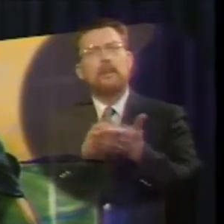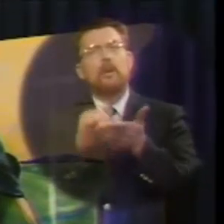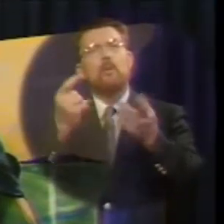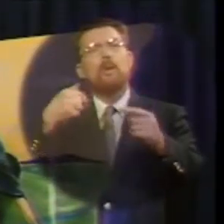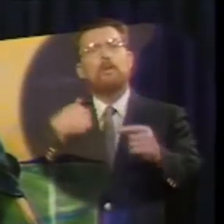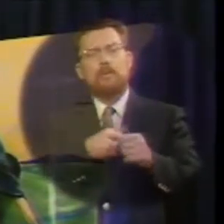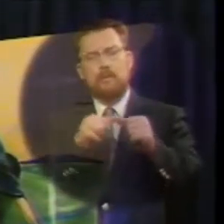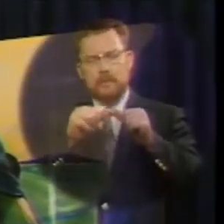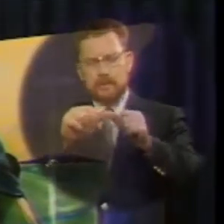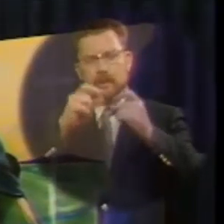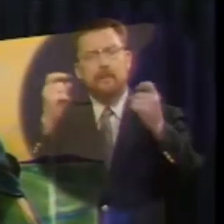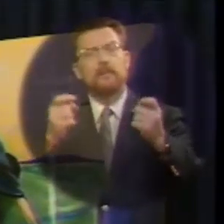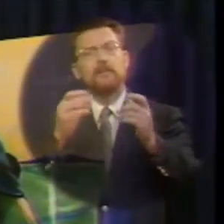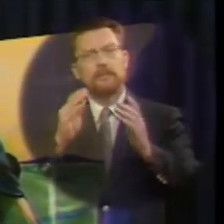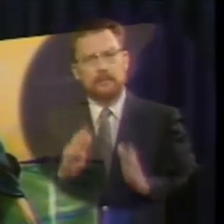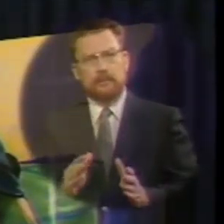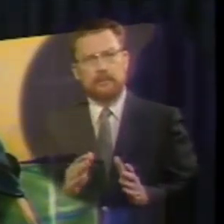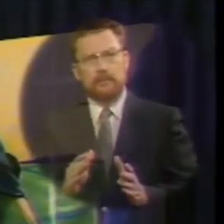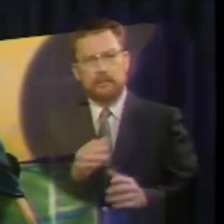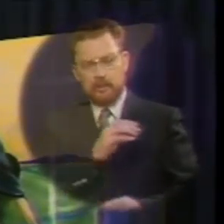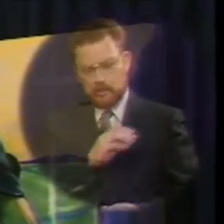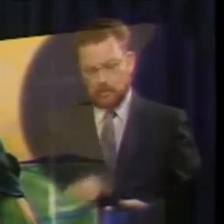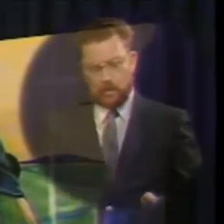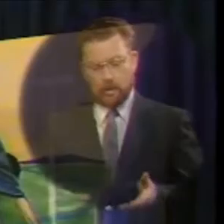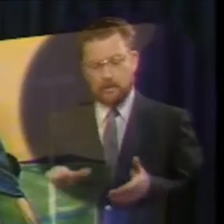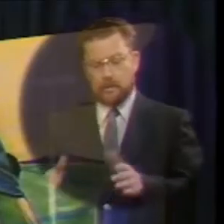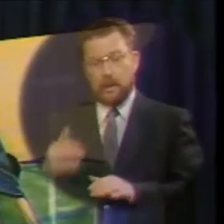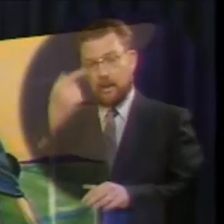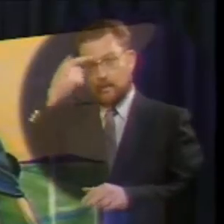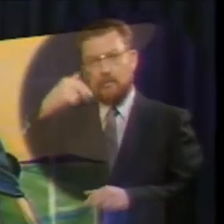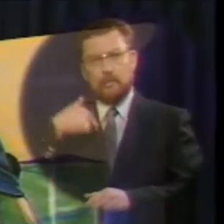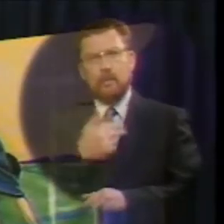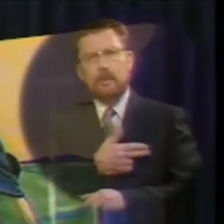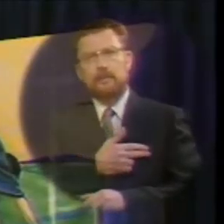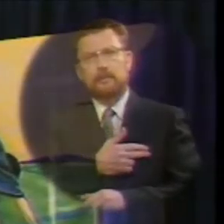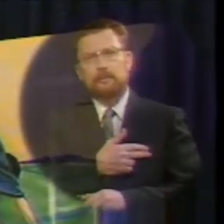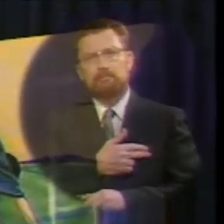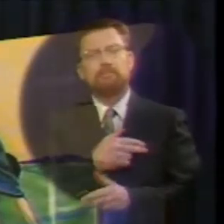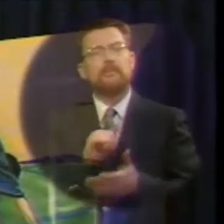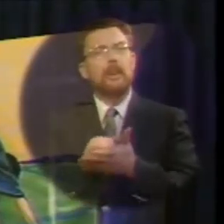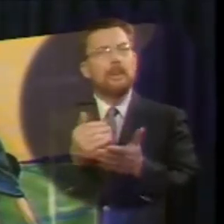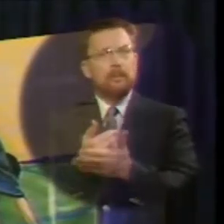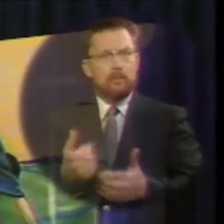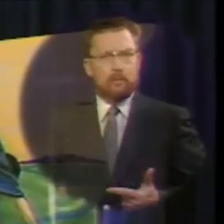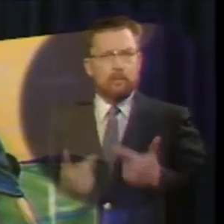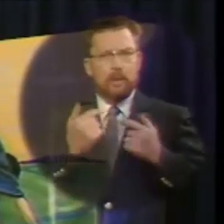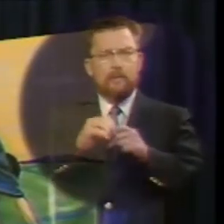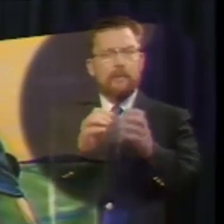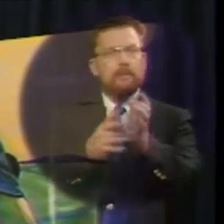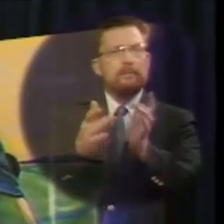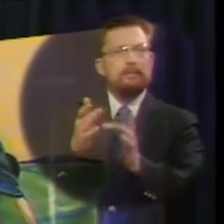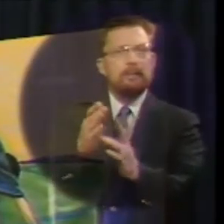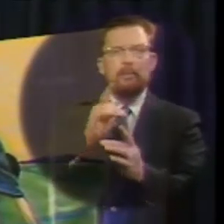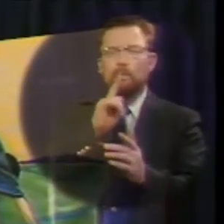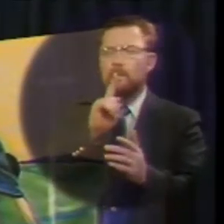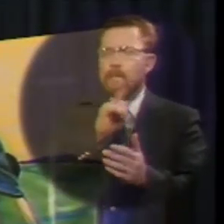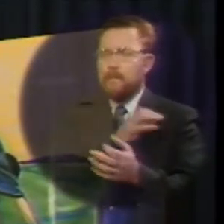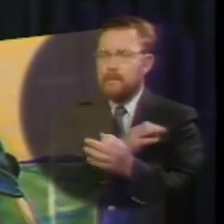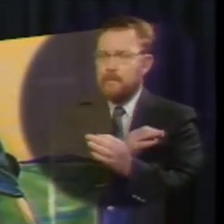were yet sinners christ died for us this new life in jesus christ is a free gift from god